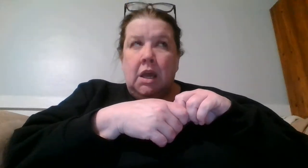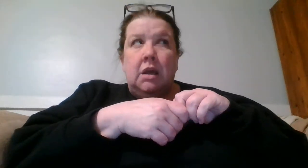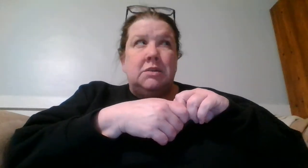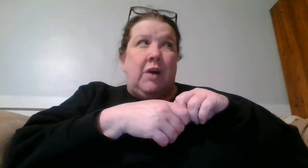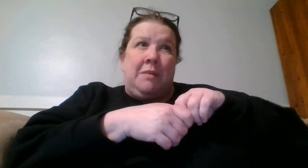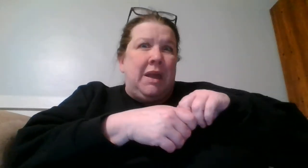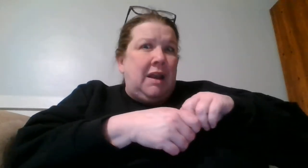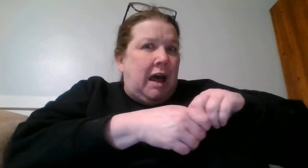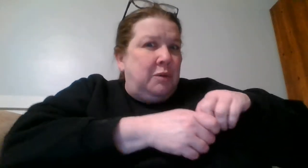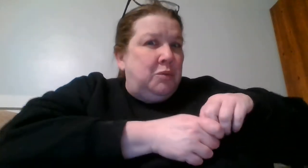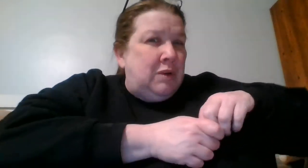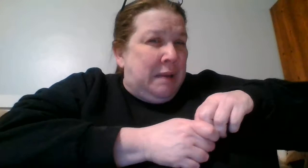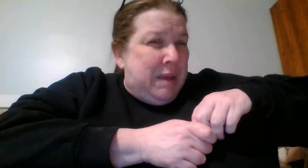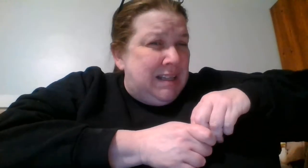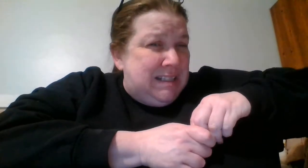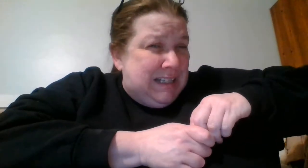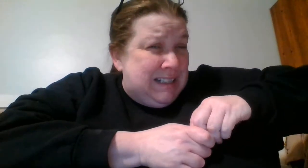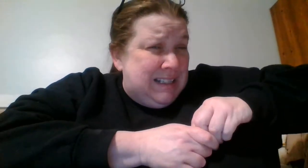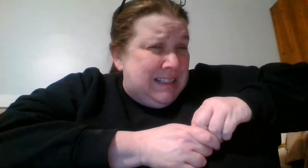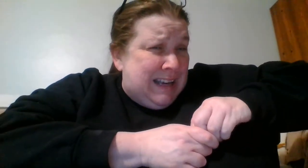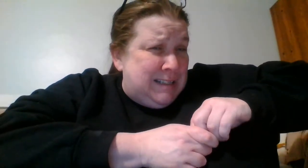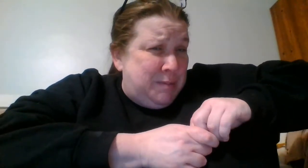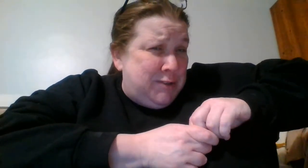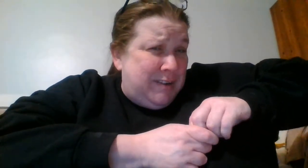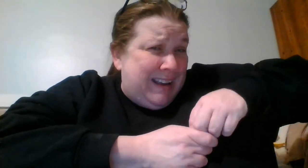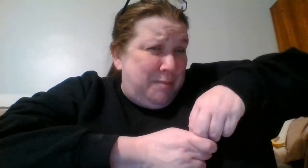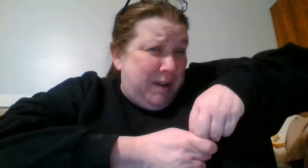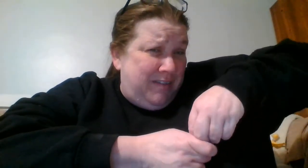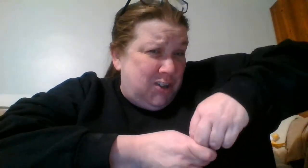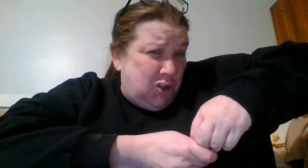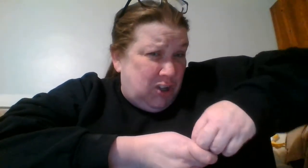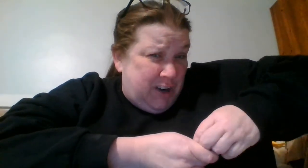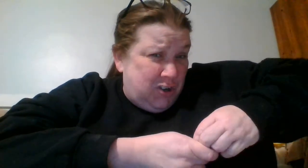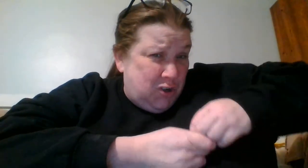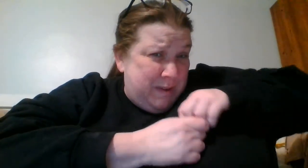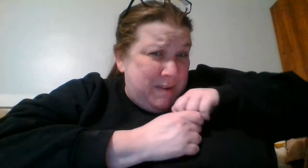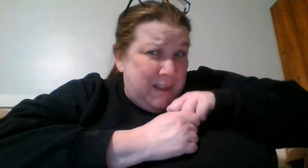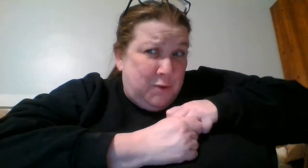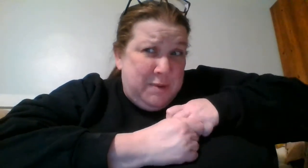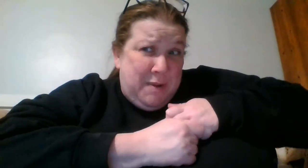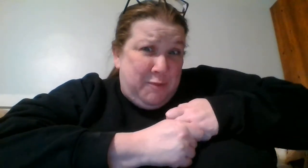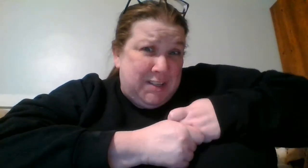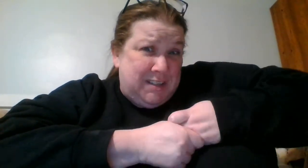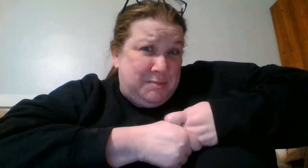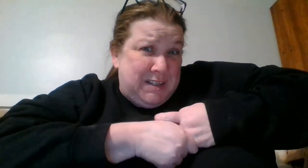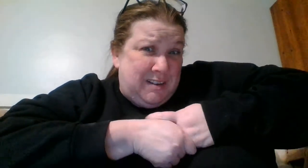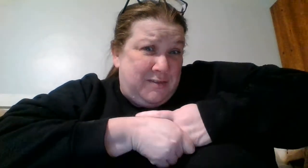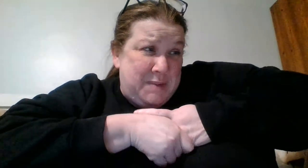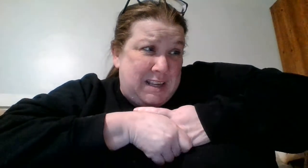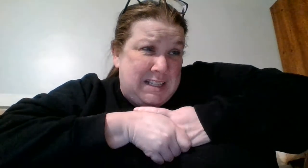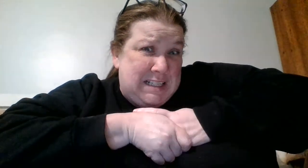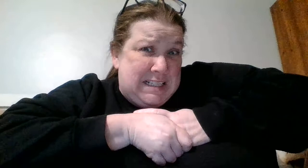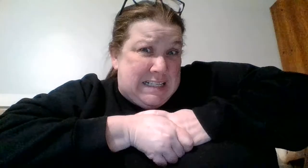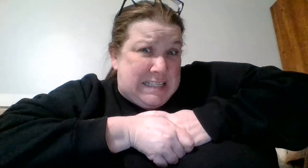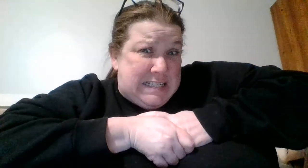so I made honor I made the dean's list last semester and I got my official letter so maybe that will be my present to myself for making the dean's list